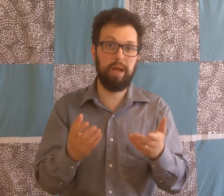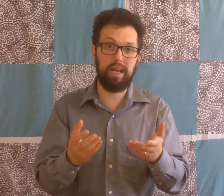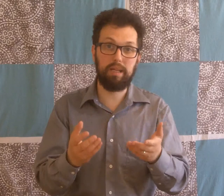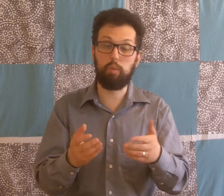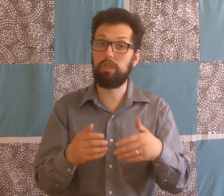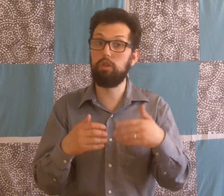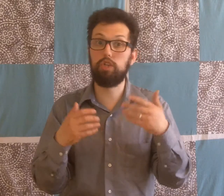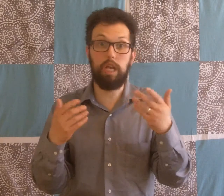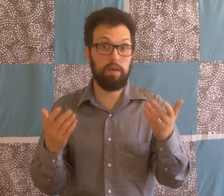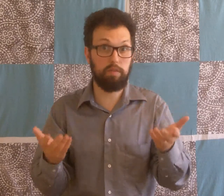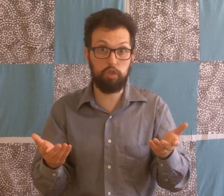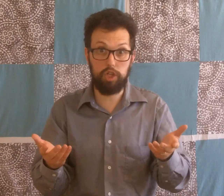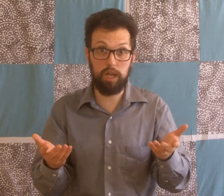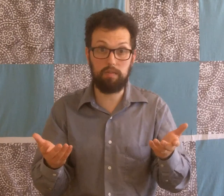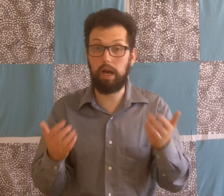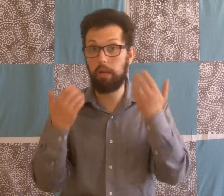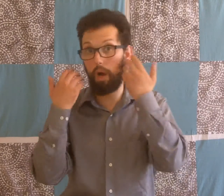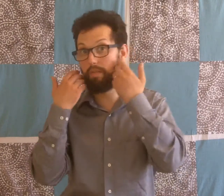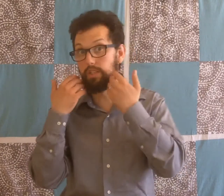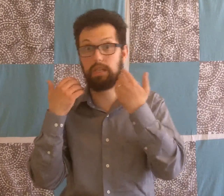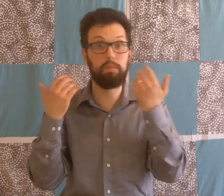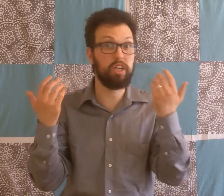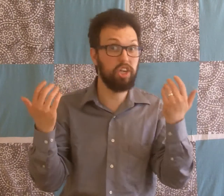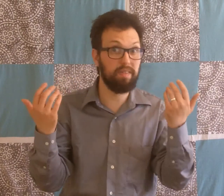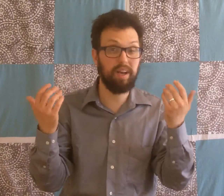bathe? When did you shave? If you shaved, I obviously am not shaving.